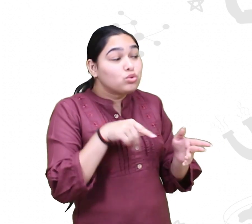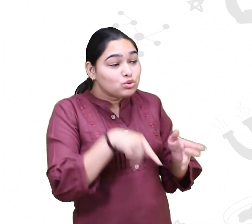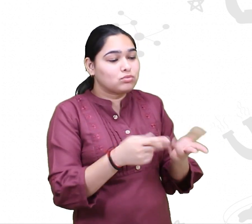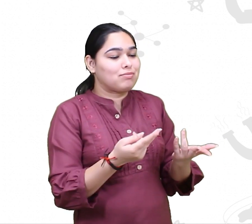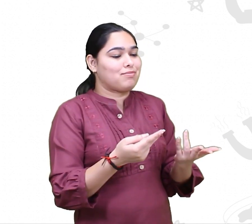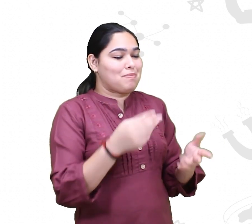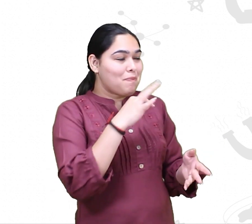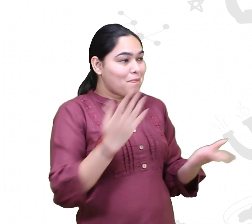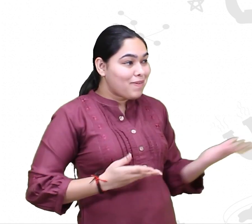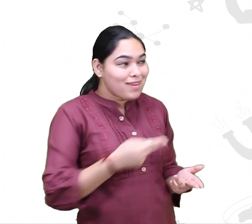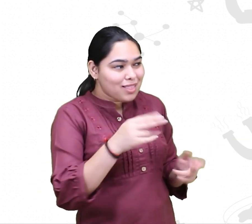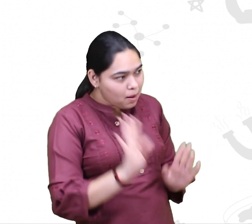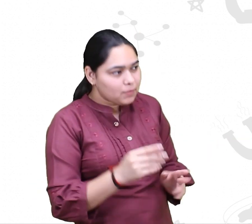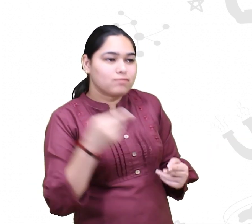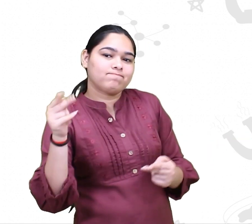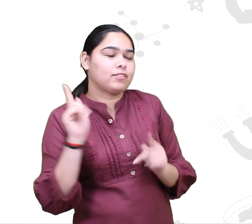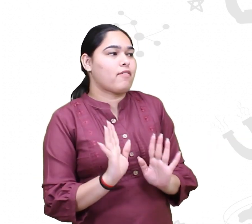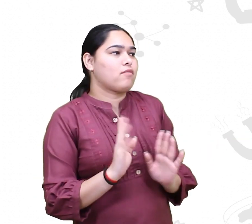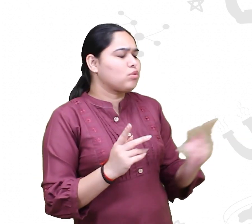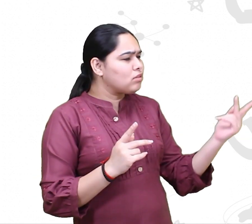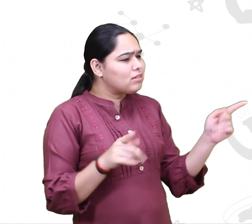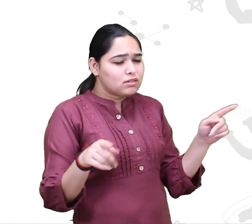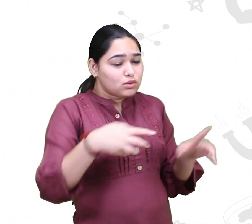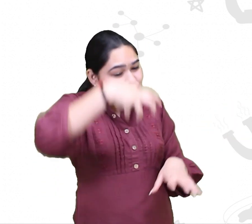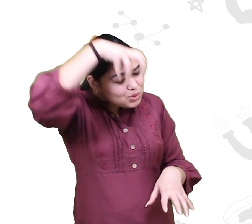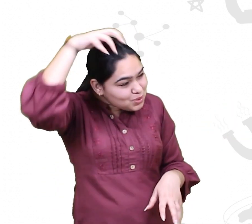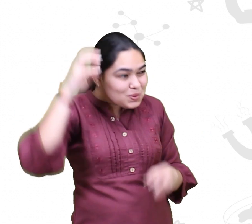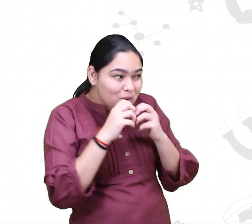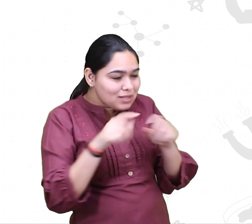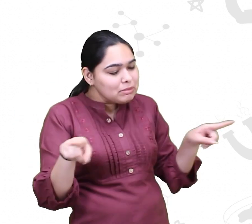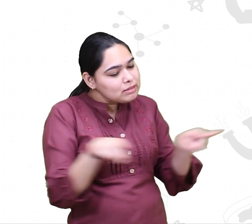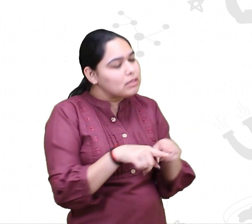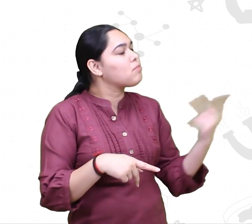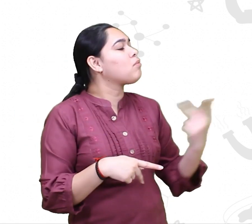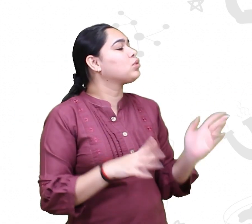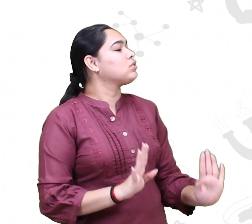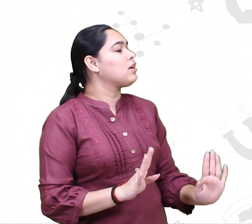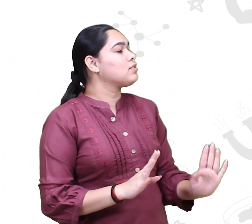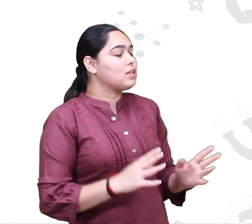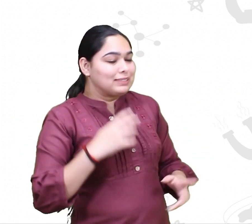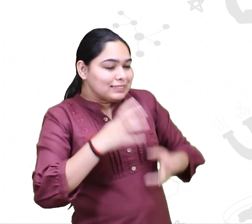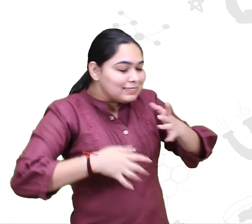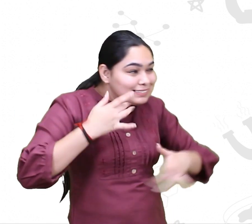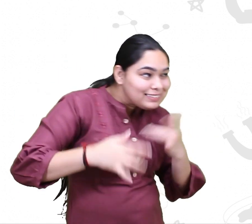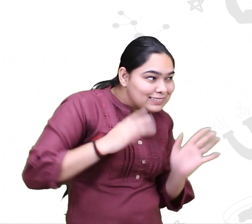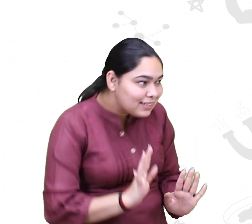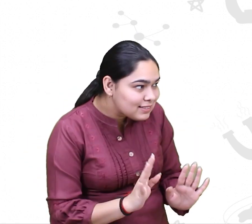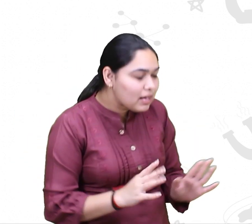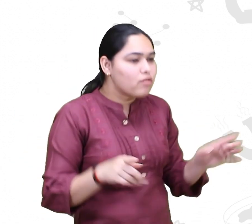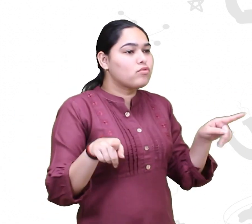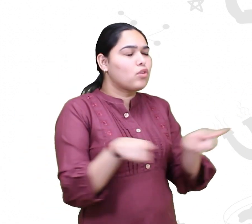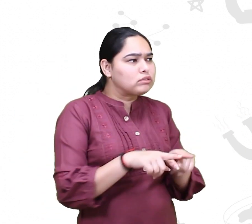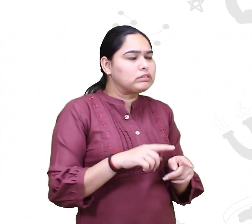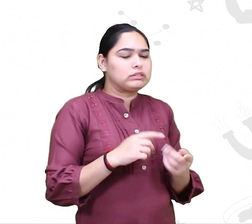Just like you and me, squirrels are curious. And just like you and me, they also try to be prepared for